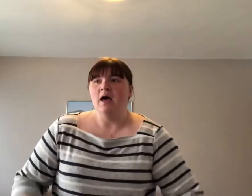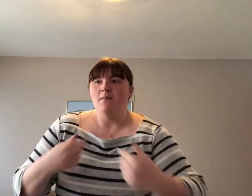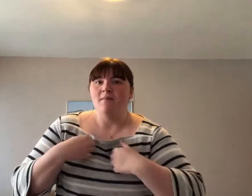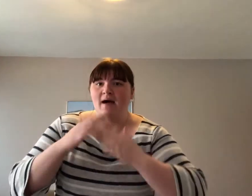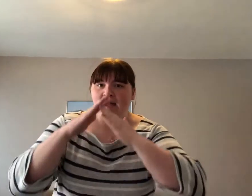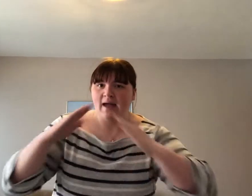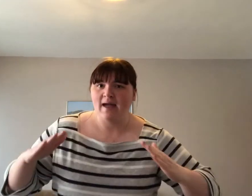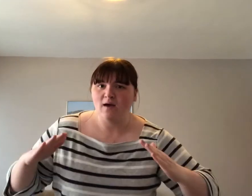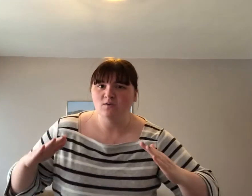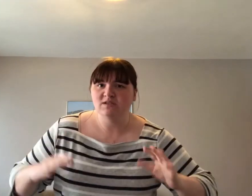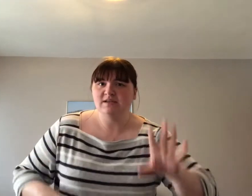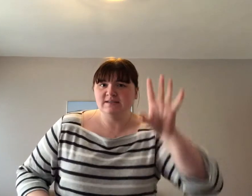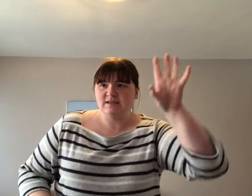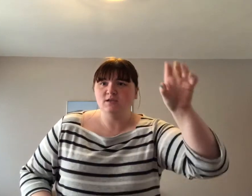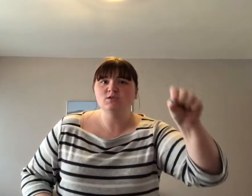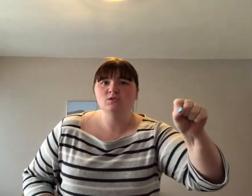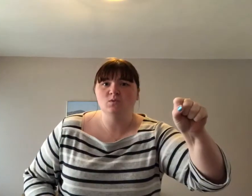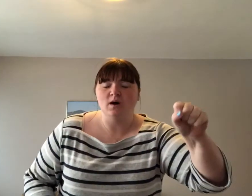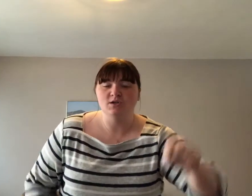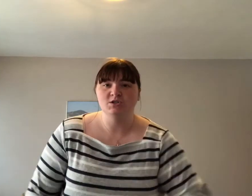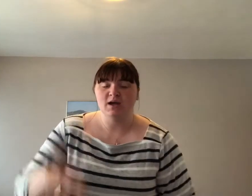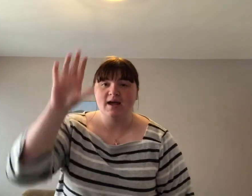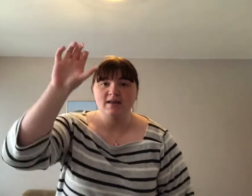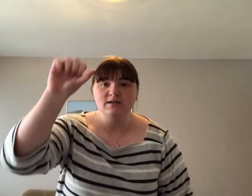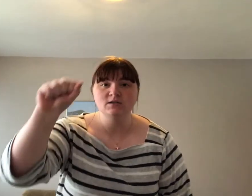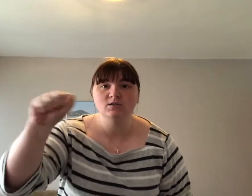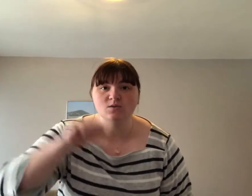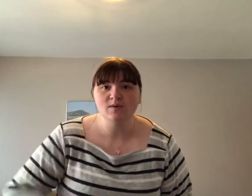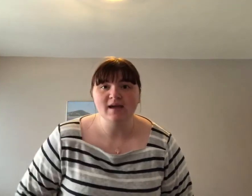My house is a squash and a squeeze.